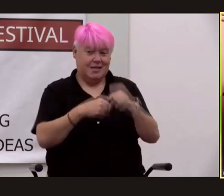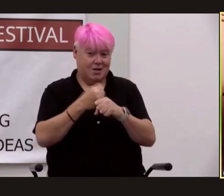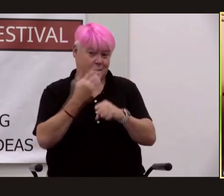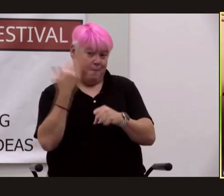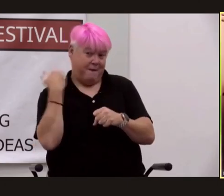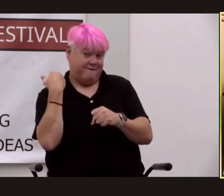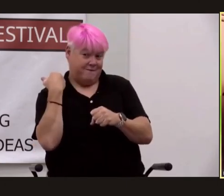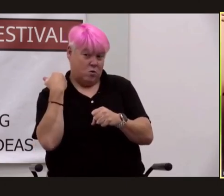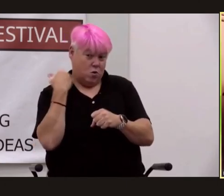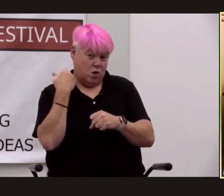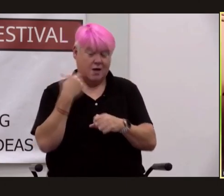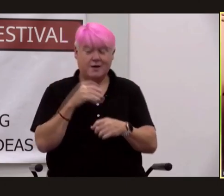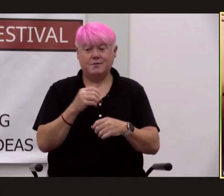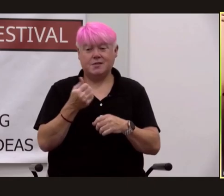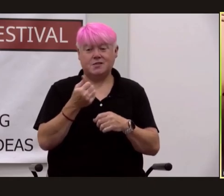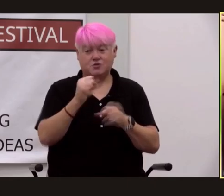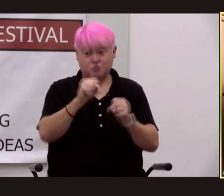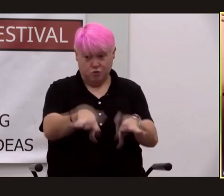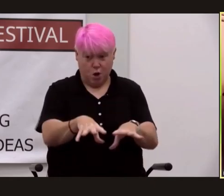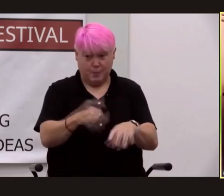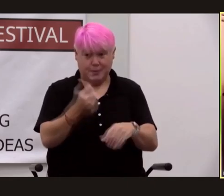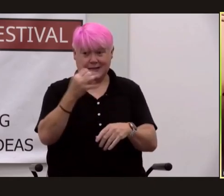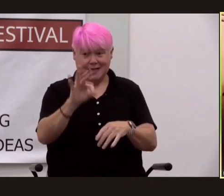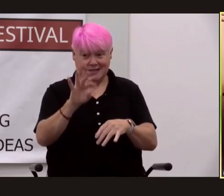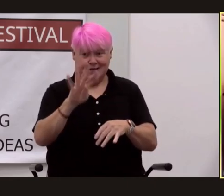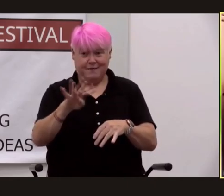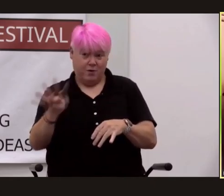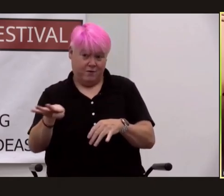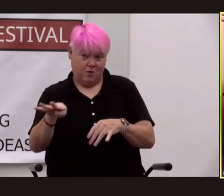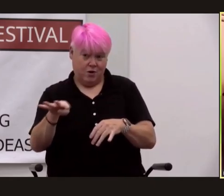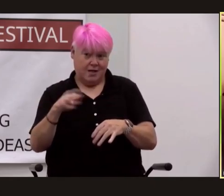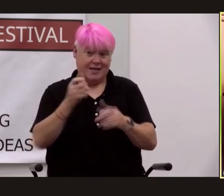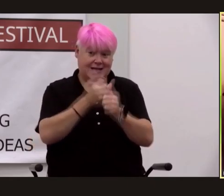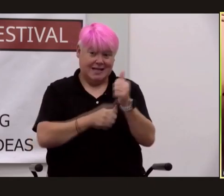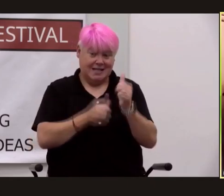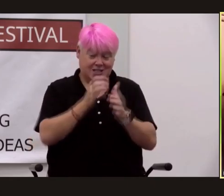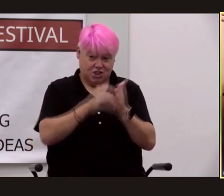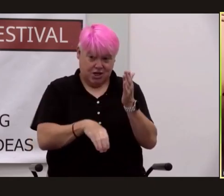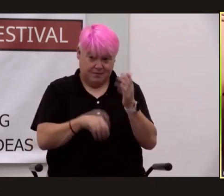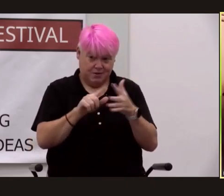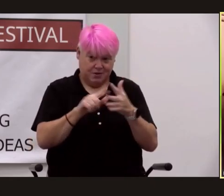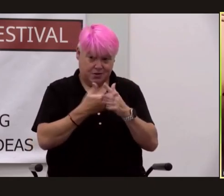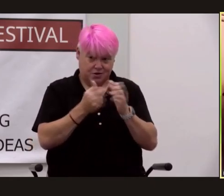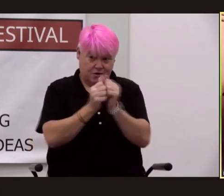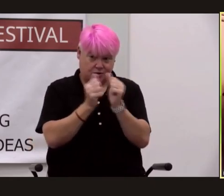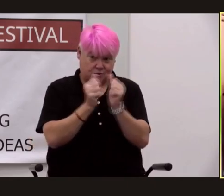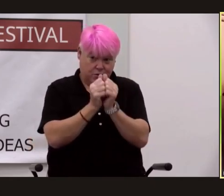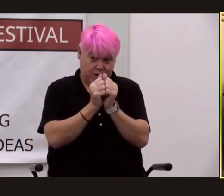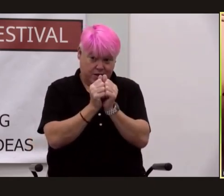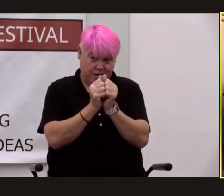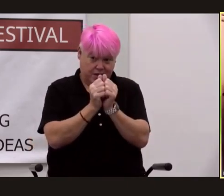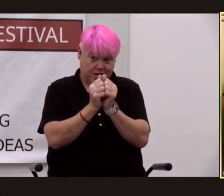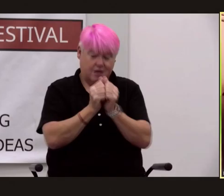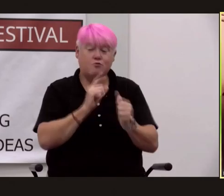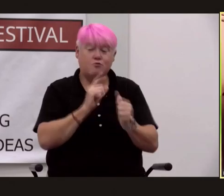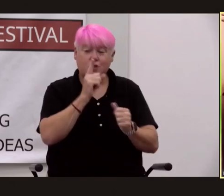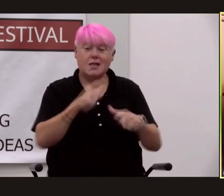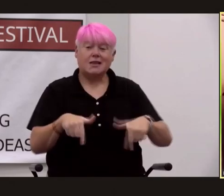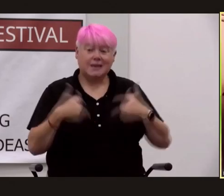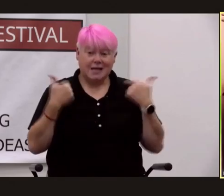dropped 1944 each chapter in the novel begins with a real life um